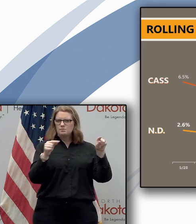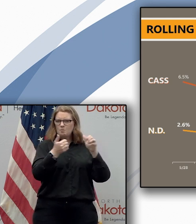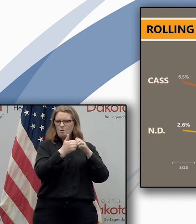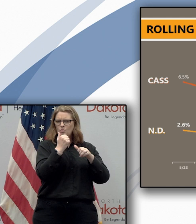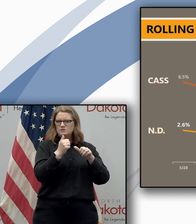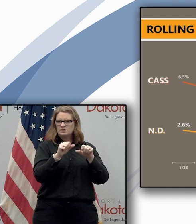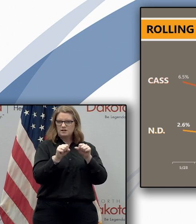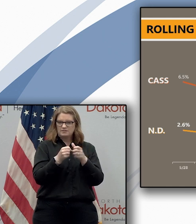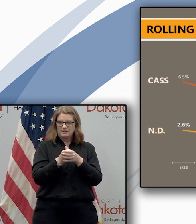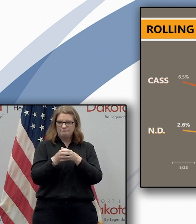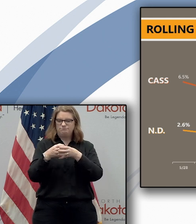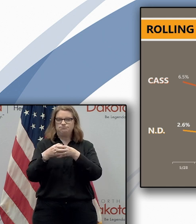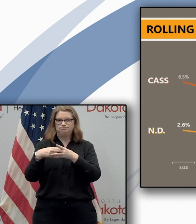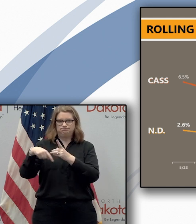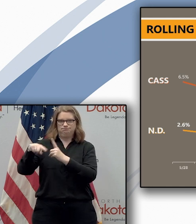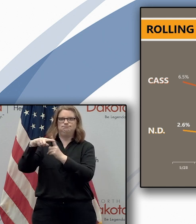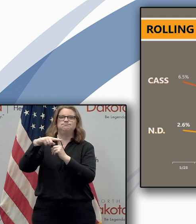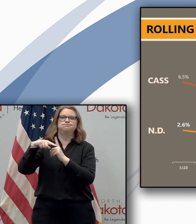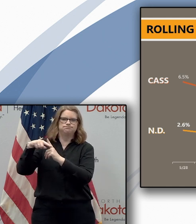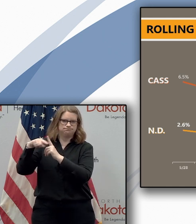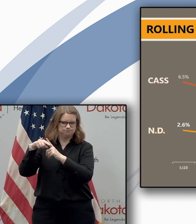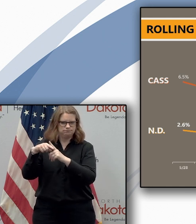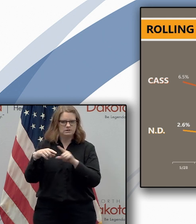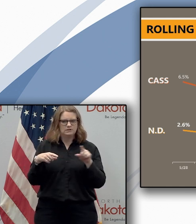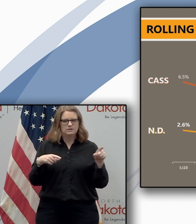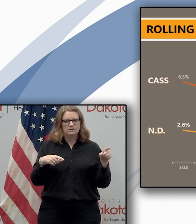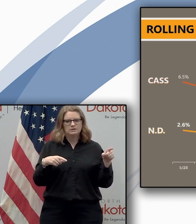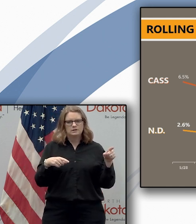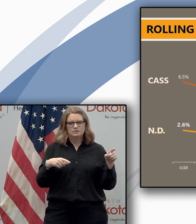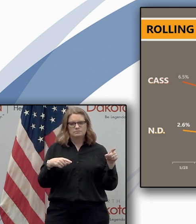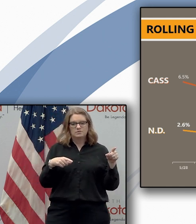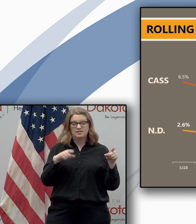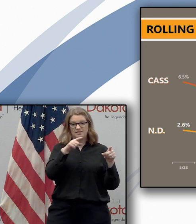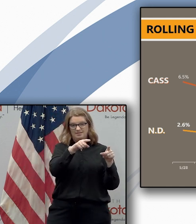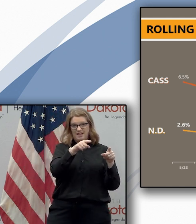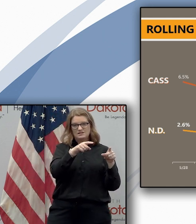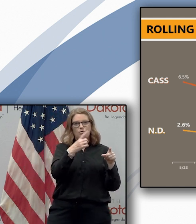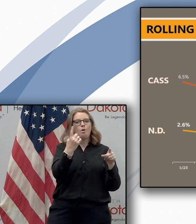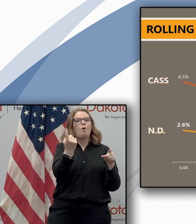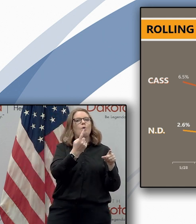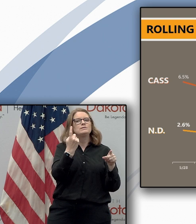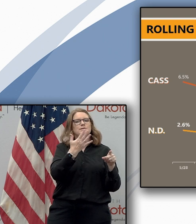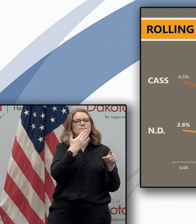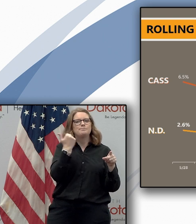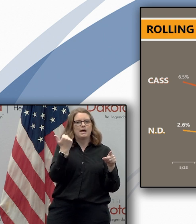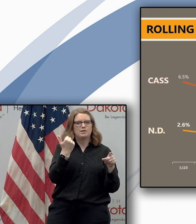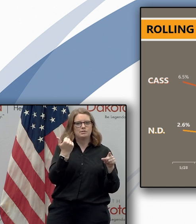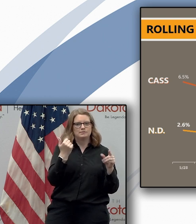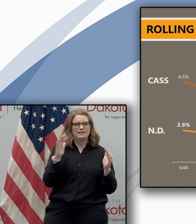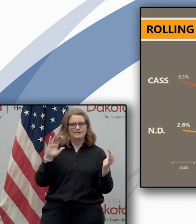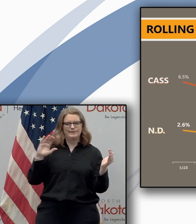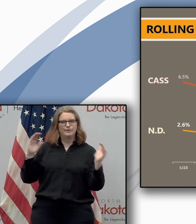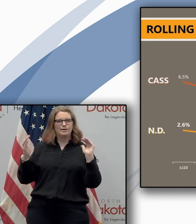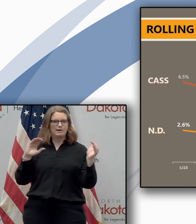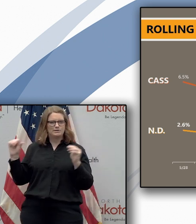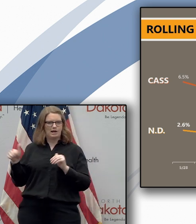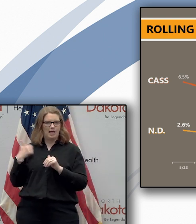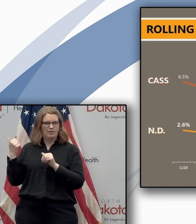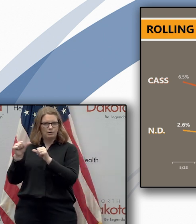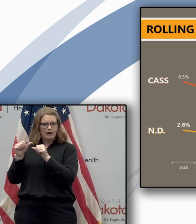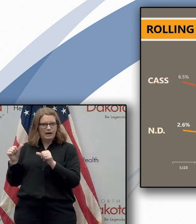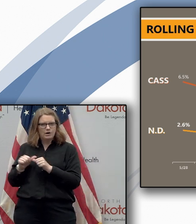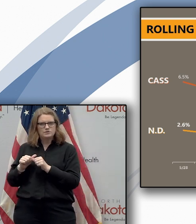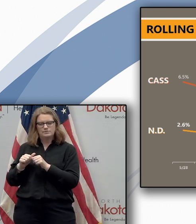outbreaks occurring uh has always been in better shape than other metro areas of similar size uh and similar